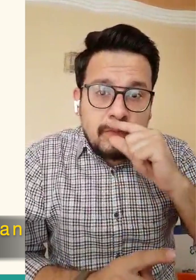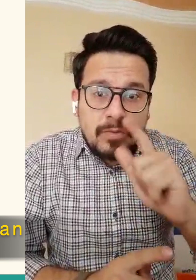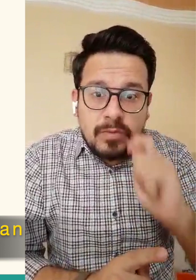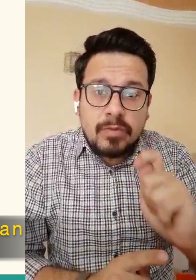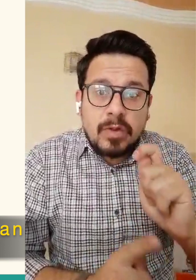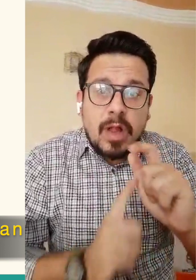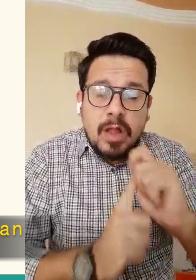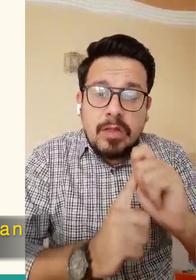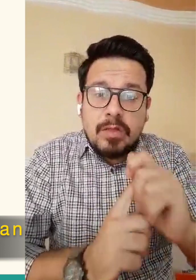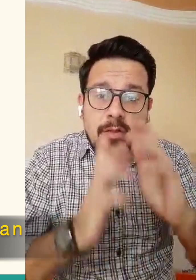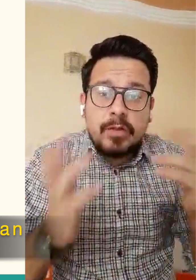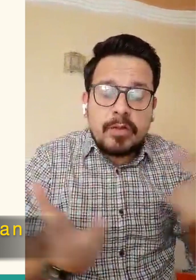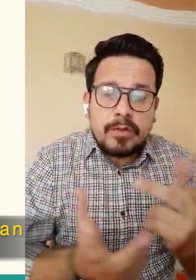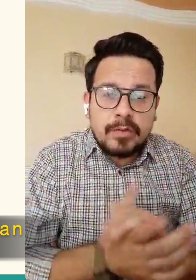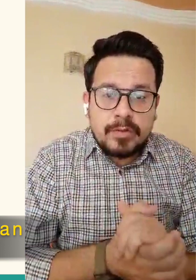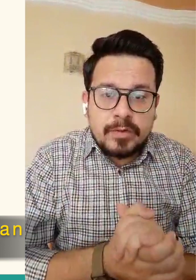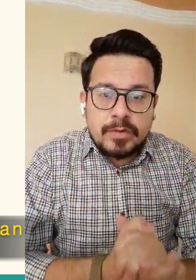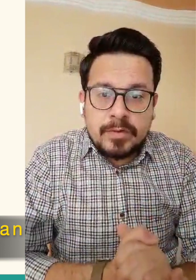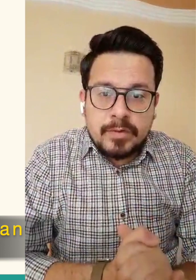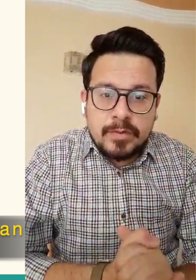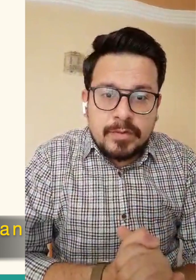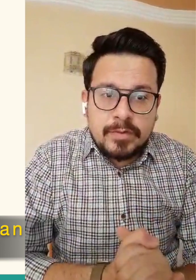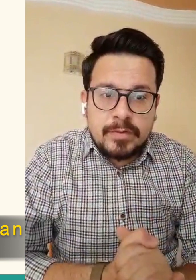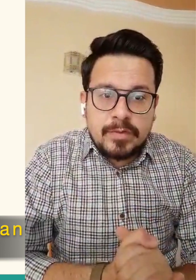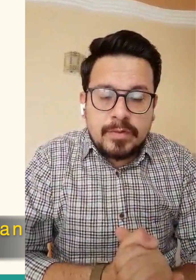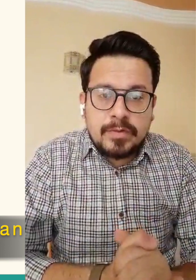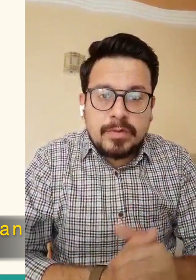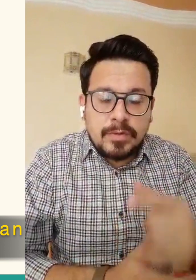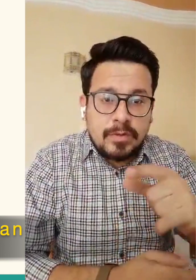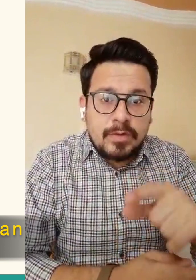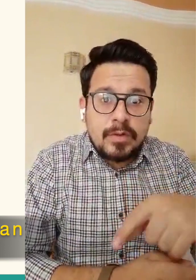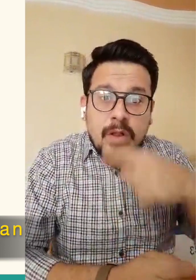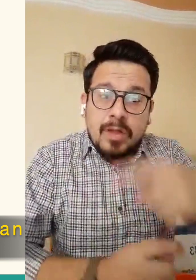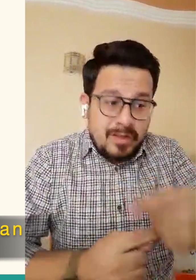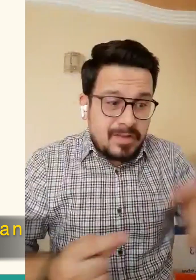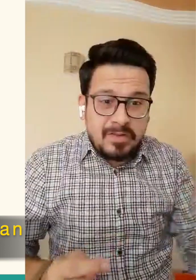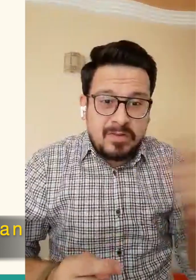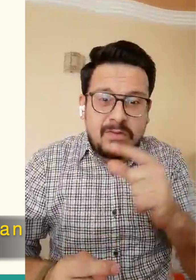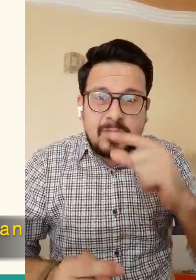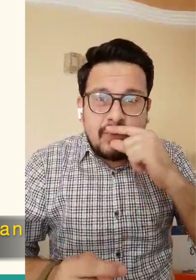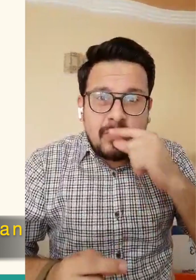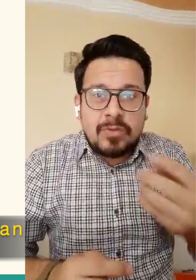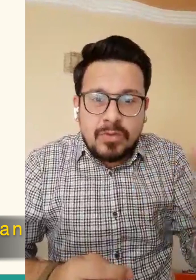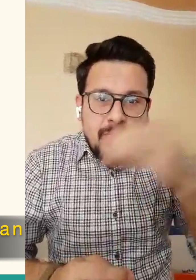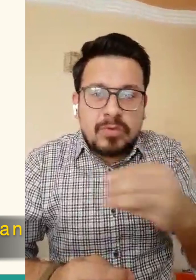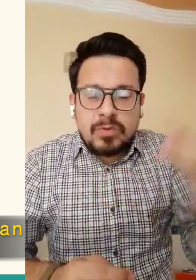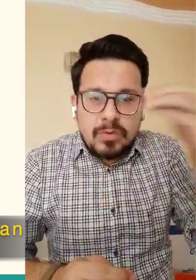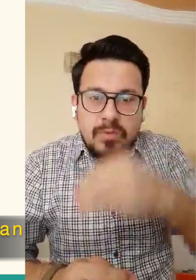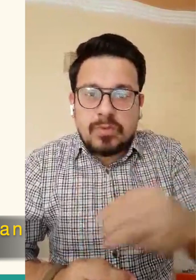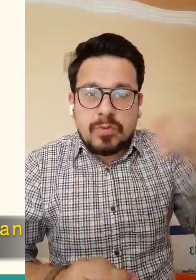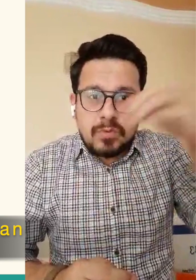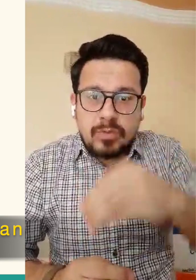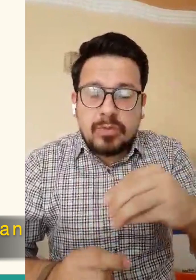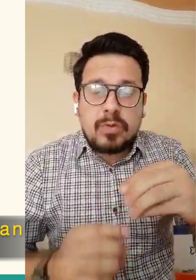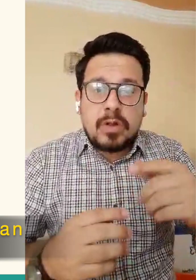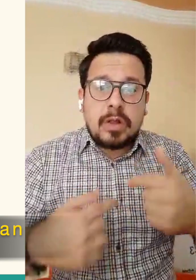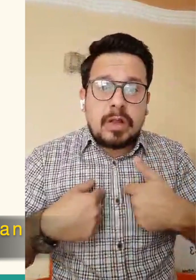The best way to prepare fasting for a whole month is to start fasting often